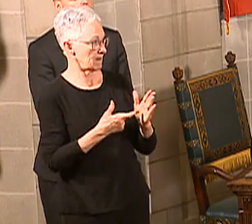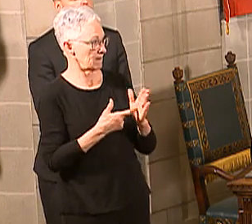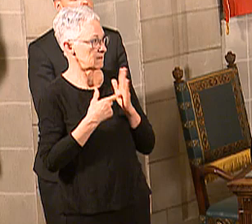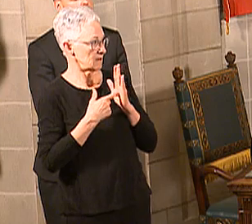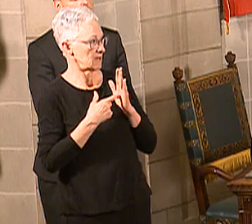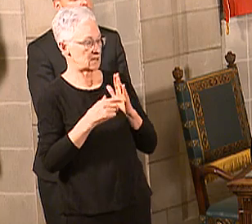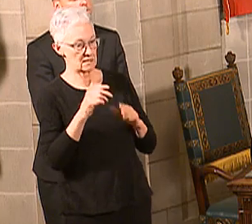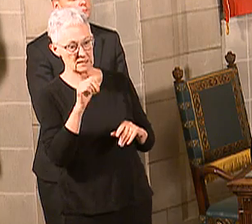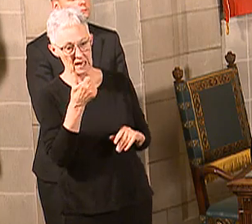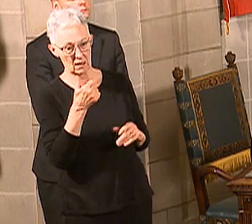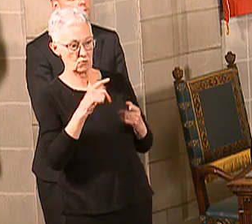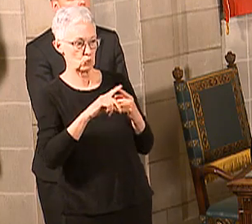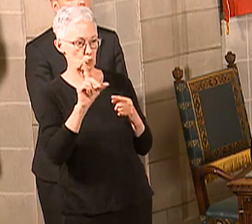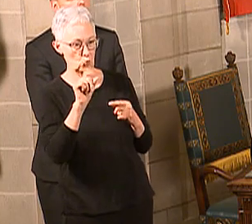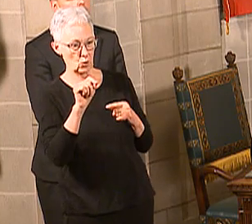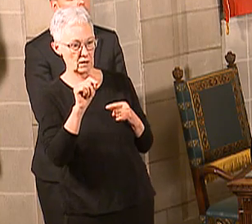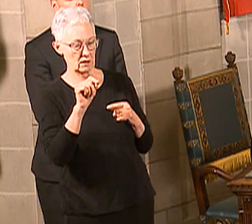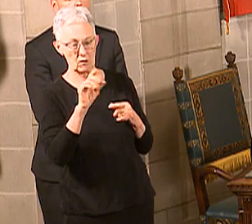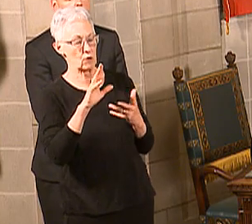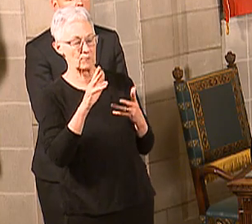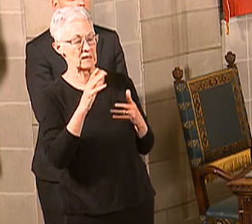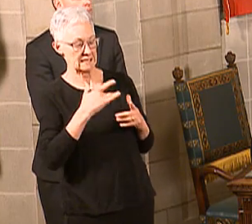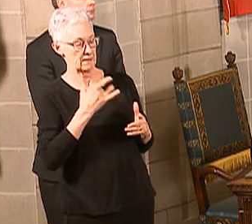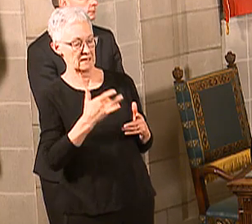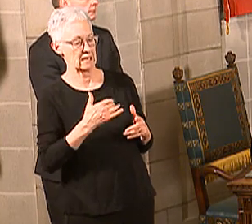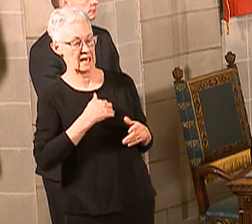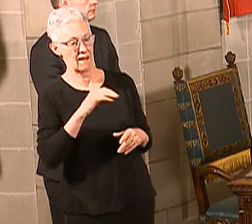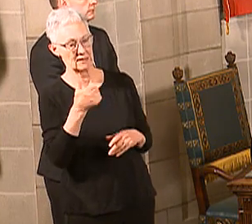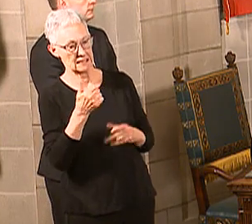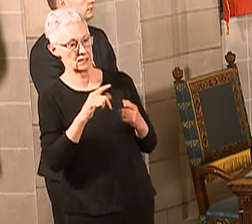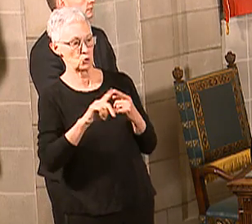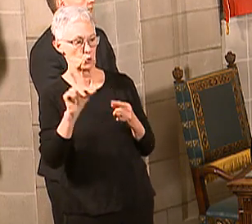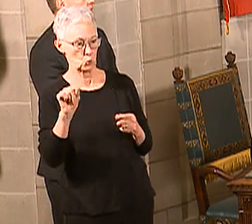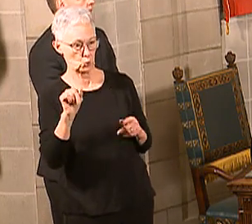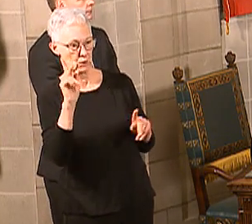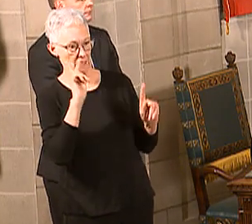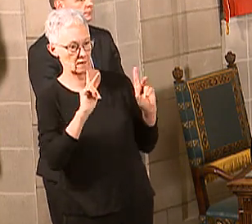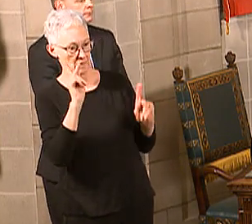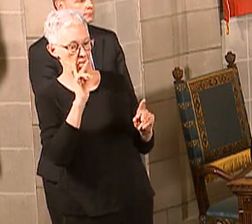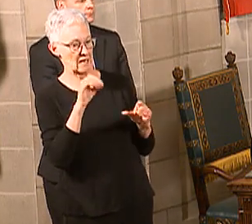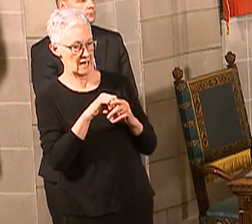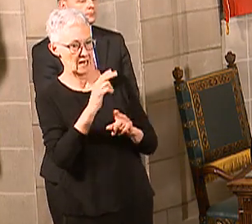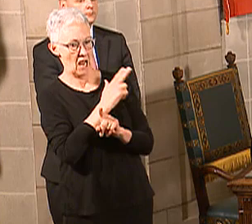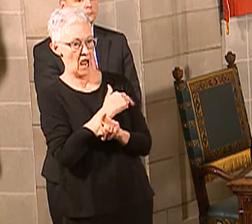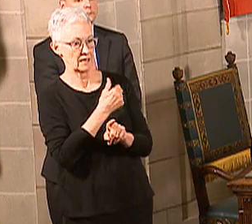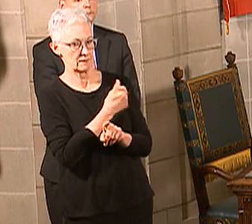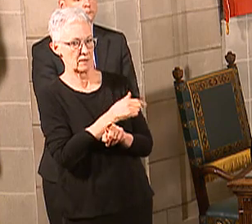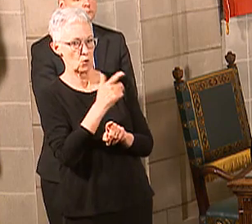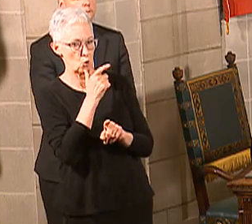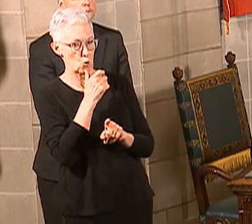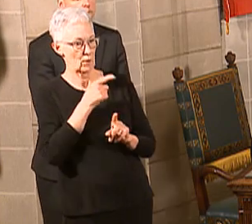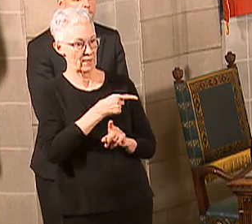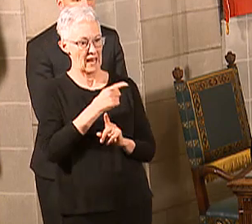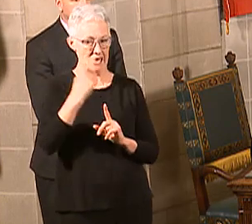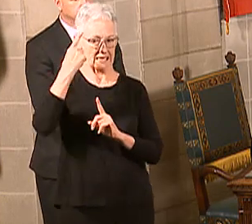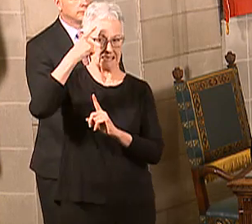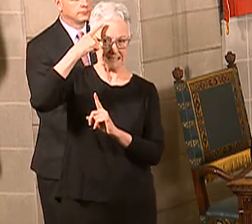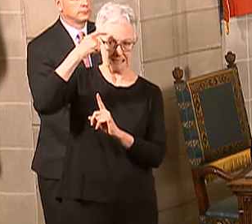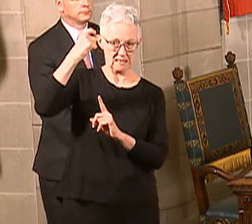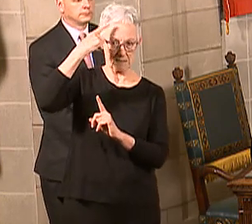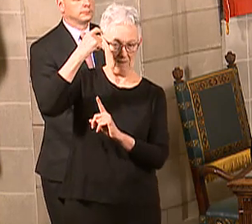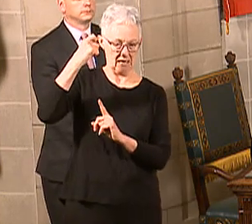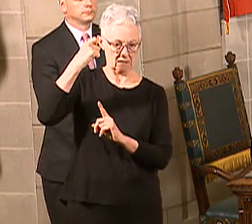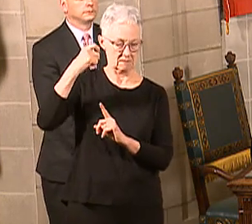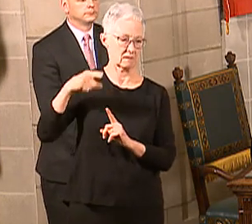those types of people per day. But somebody in a hospital setting would be getting tested. They are getting tested. Just the